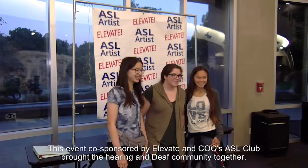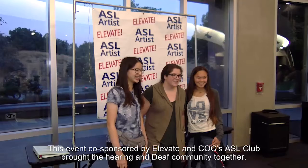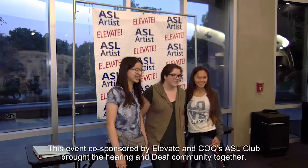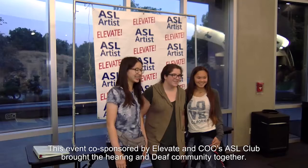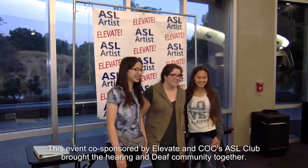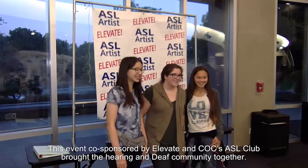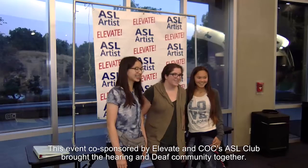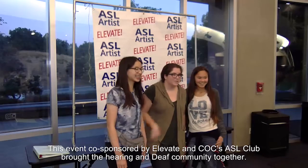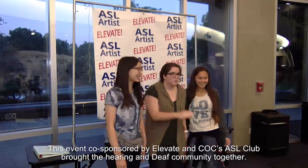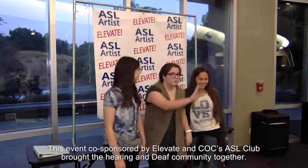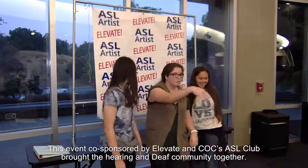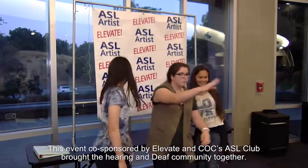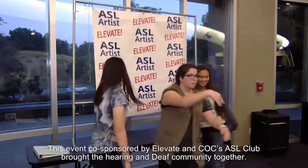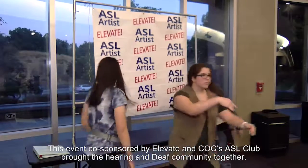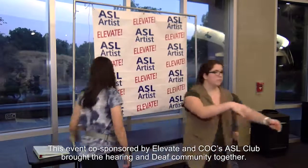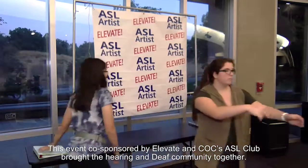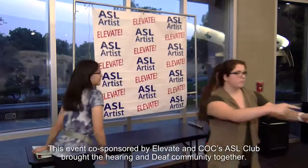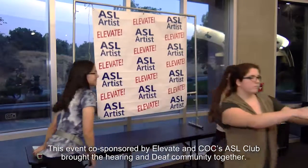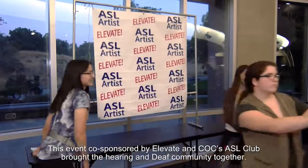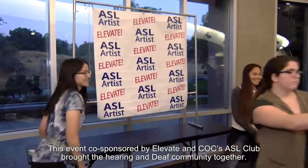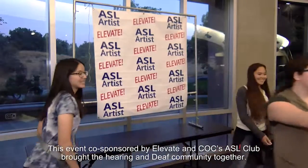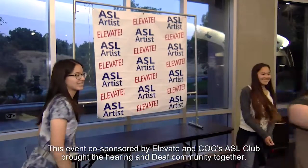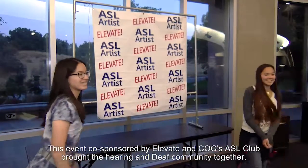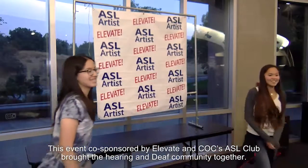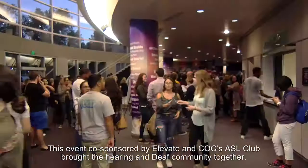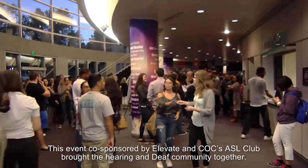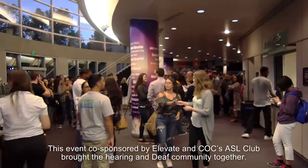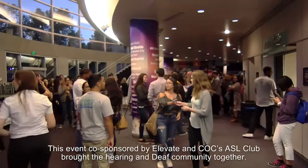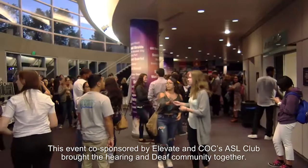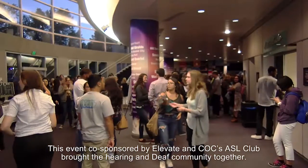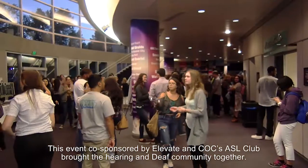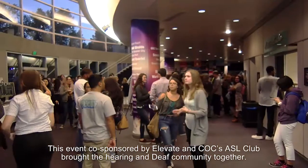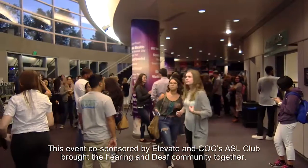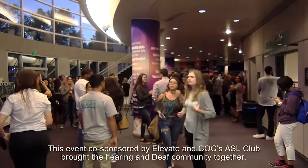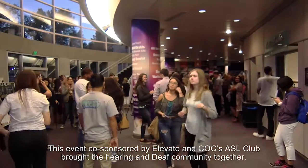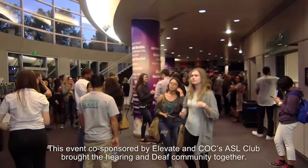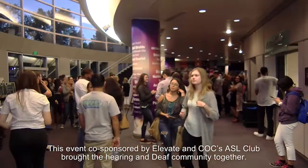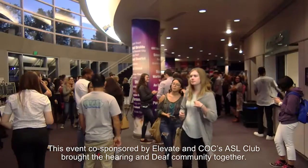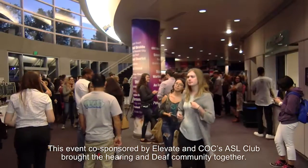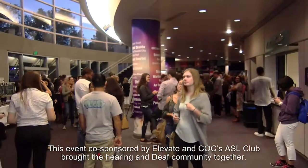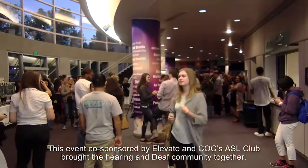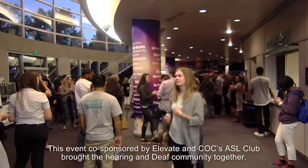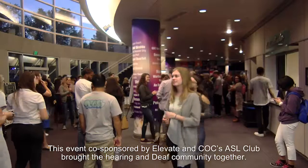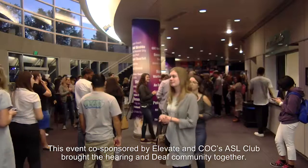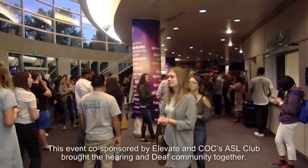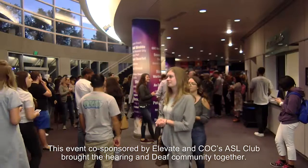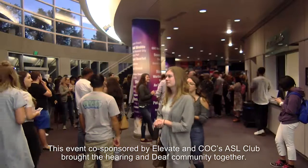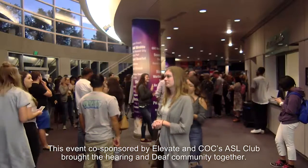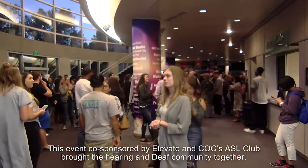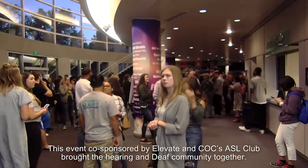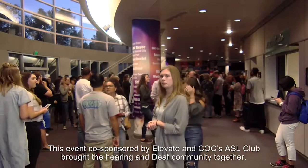This event, co-sponsored by Elevate and COC's ASL club, brought the hearing and the deaf community together.